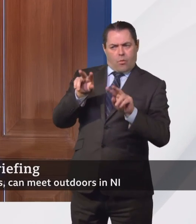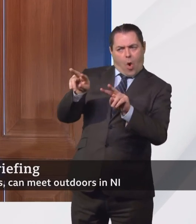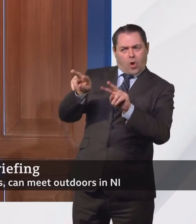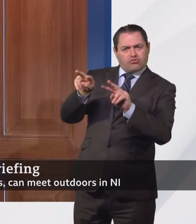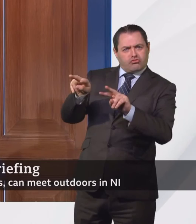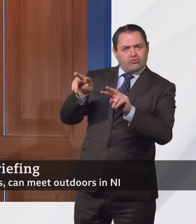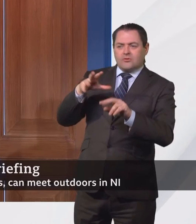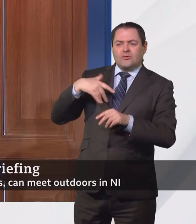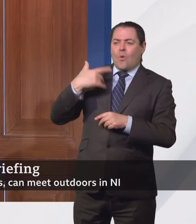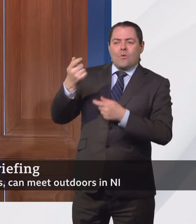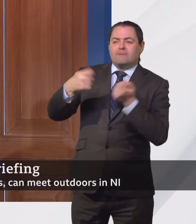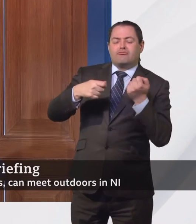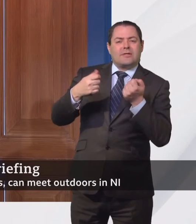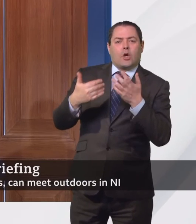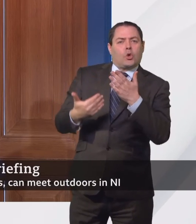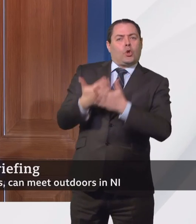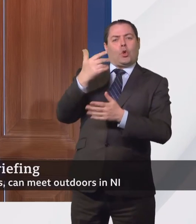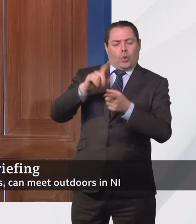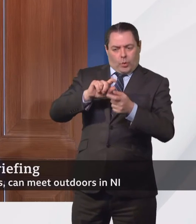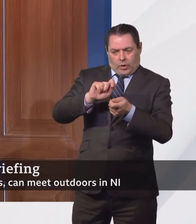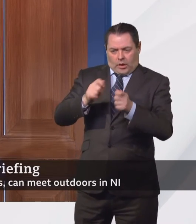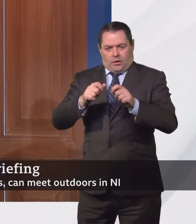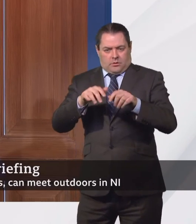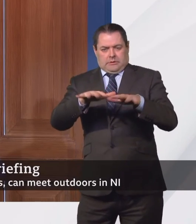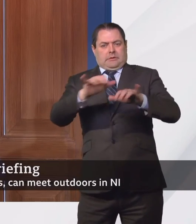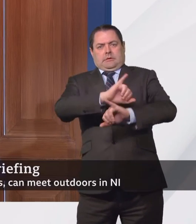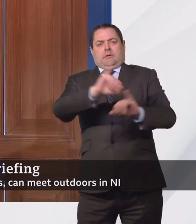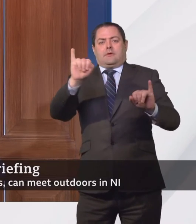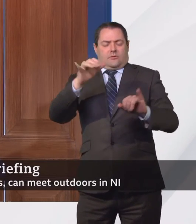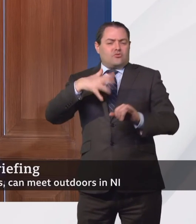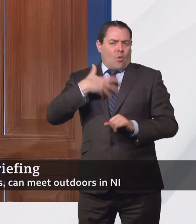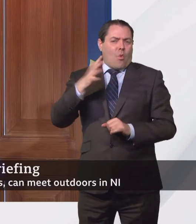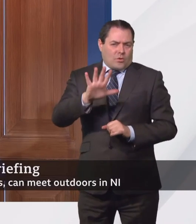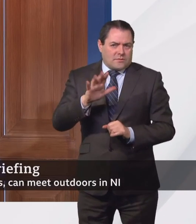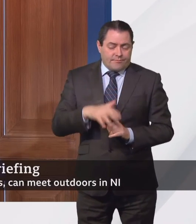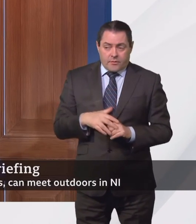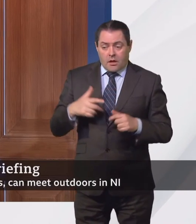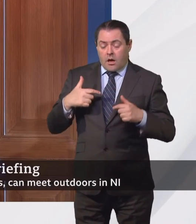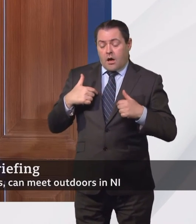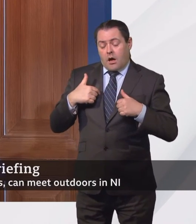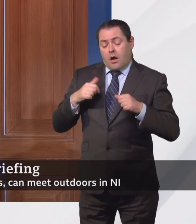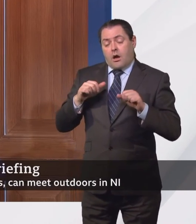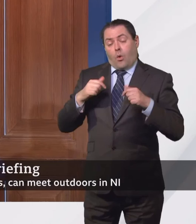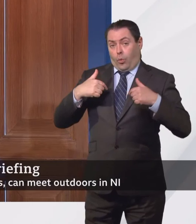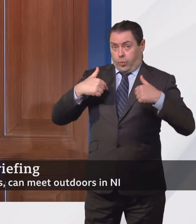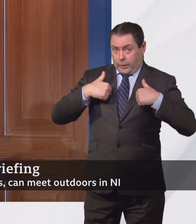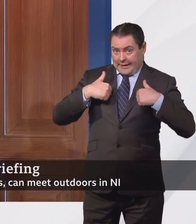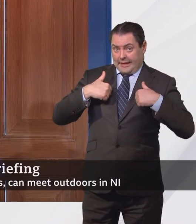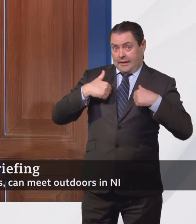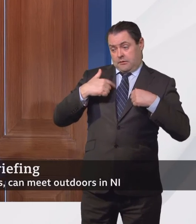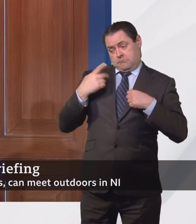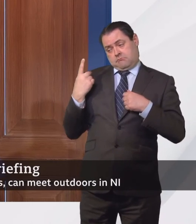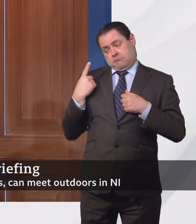for Sir Patrick or me to give approval of things, but certainly we've been involved heavily in all the decisions in terms of giving